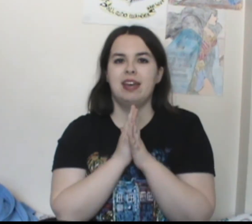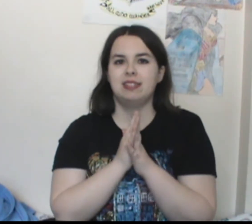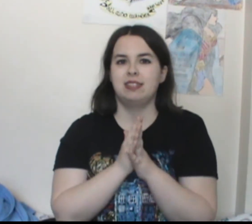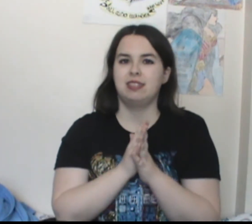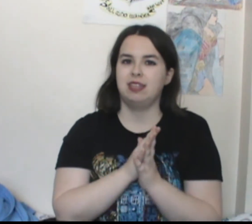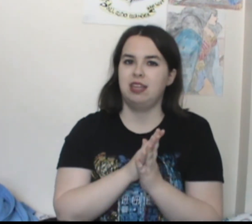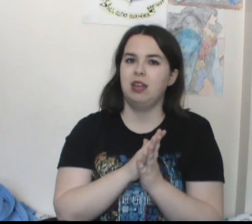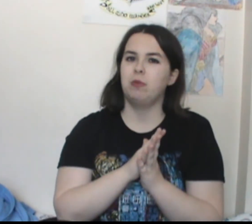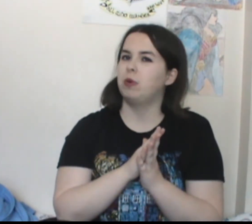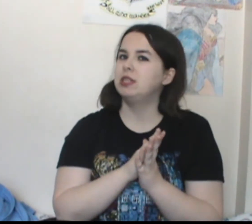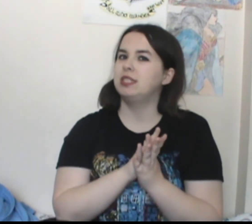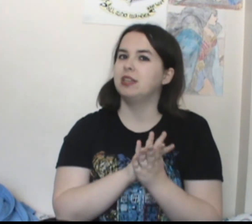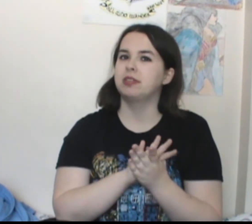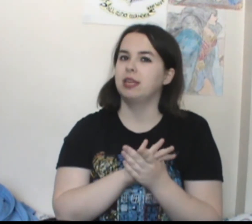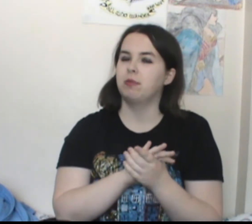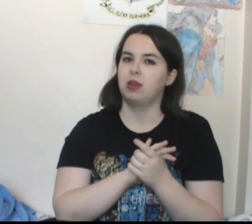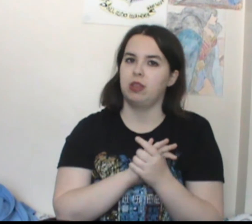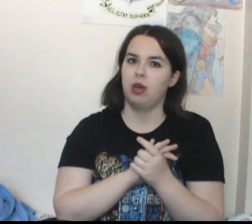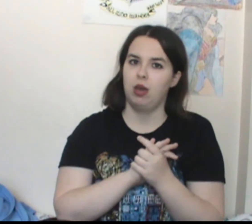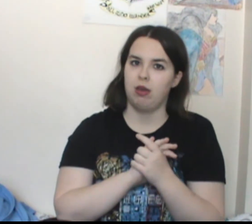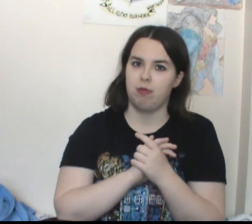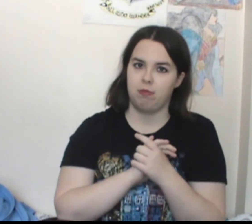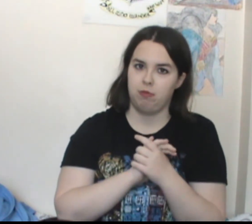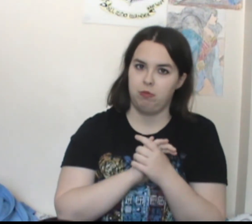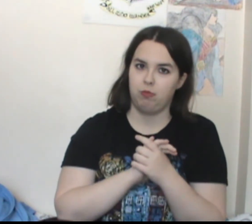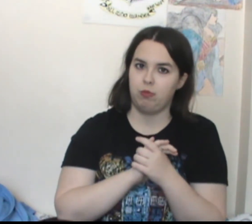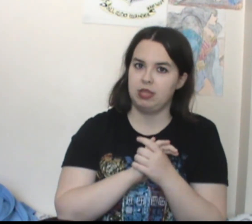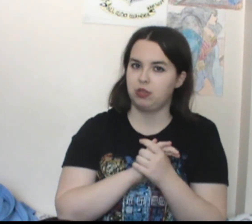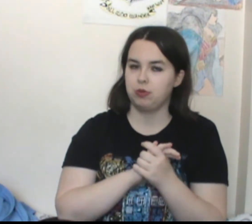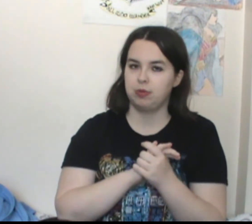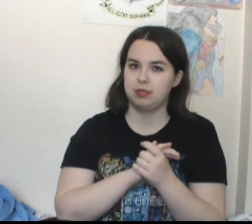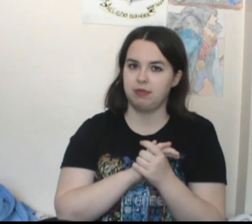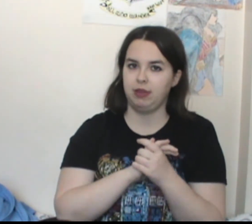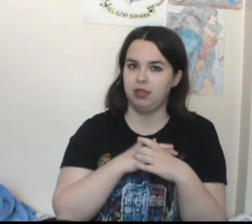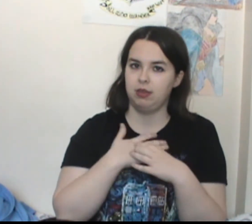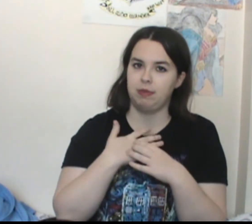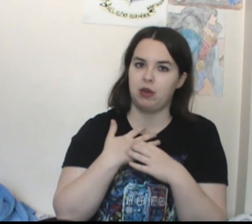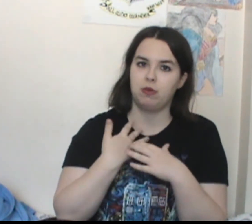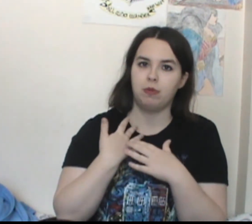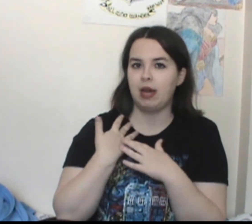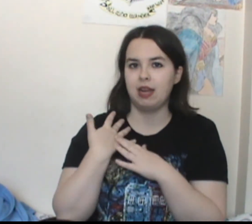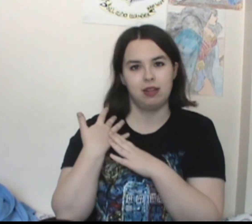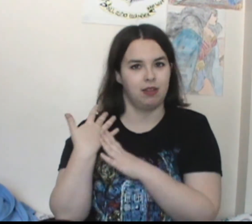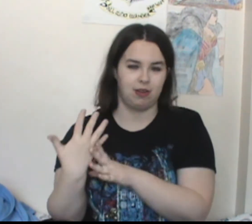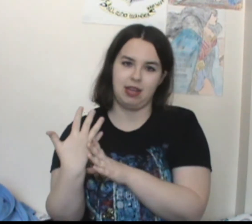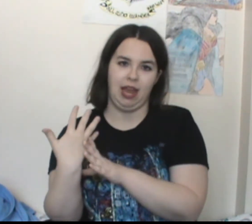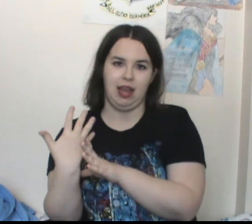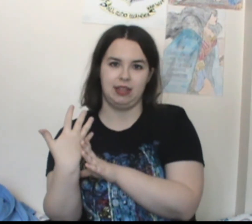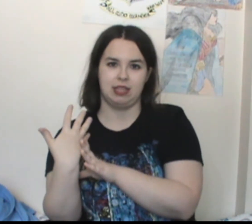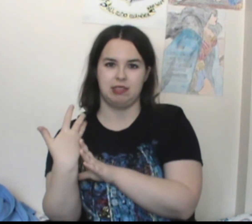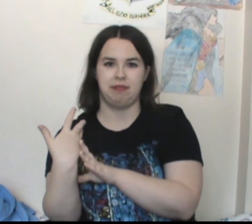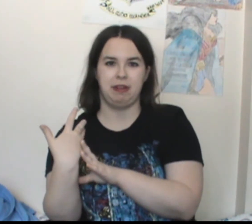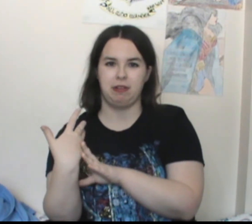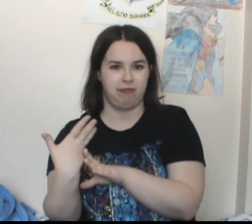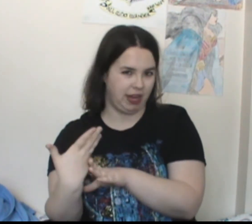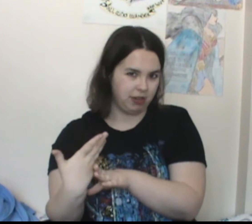it was interesting with, um, when the truth was revealed about why Alara had like this fear of fire.